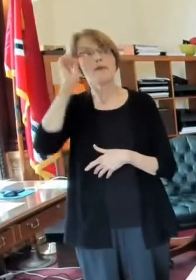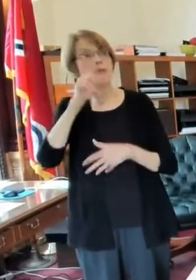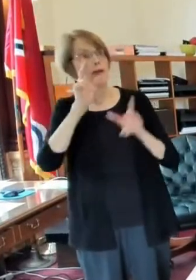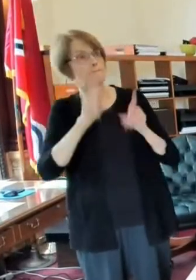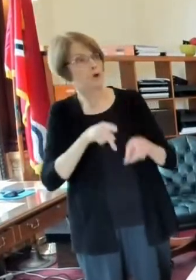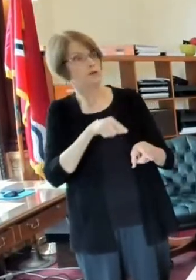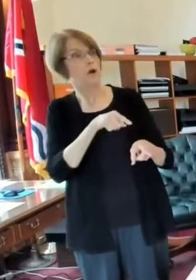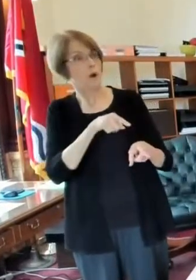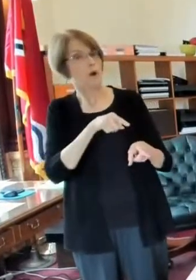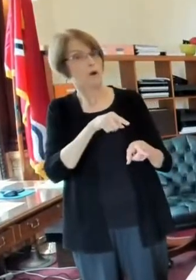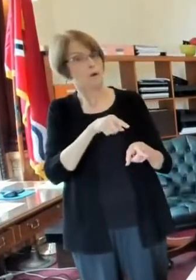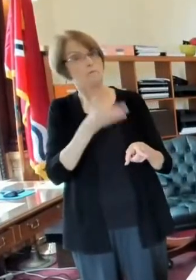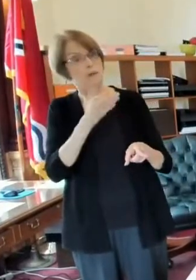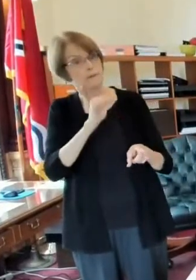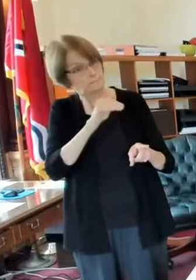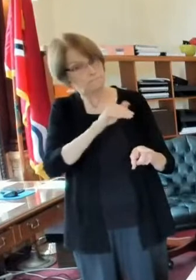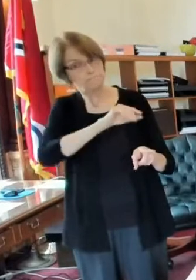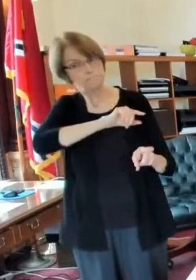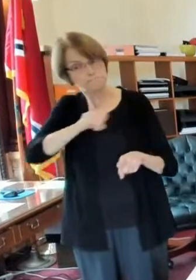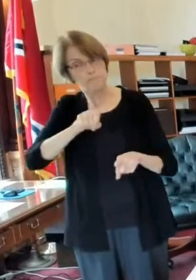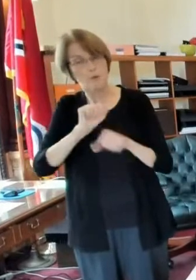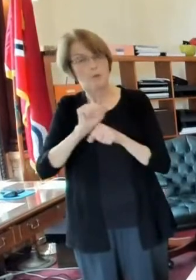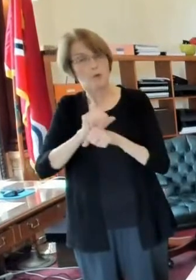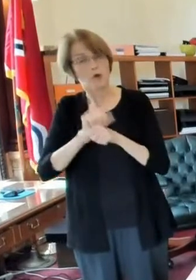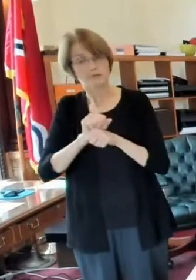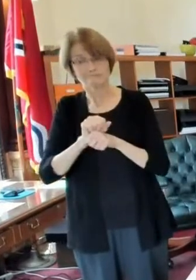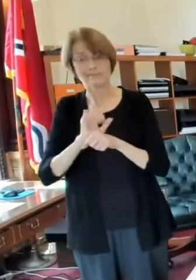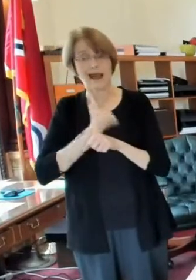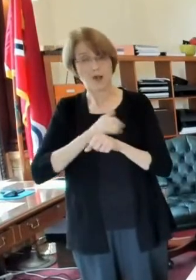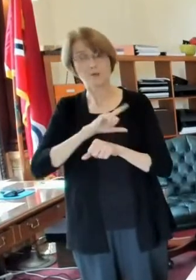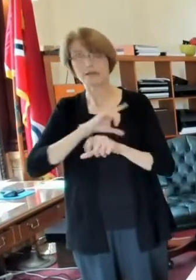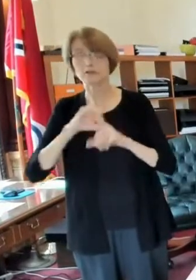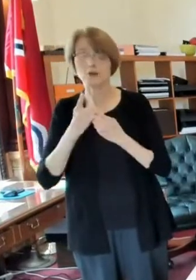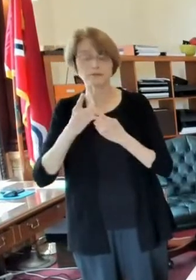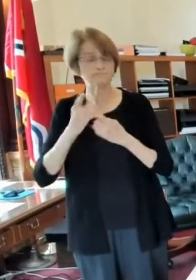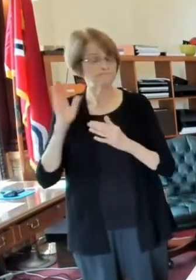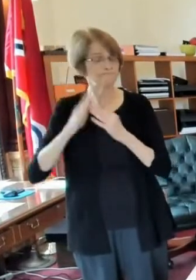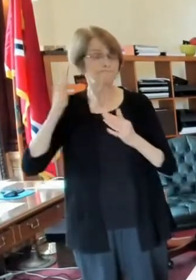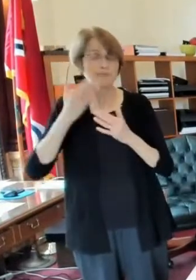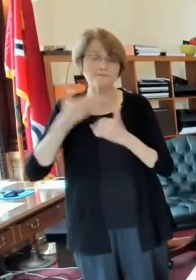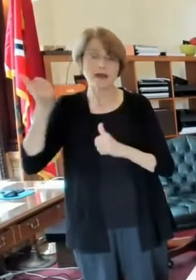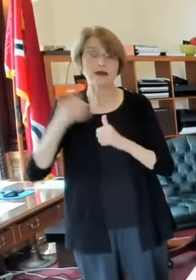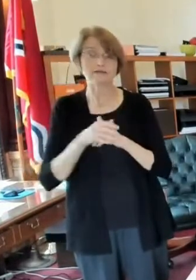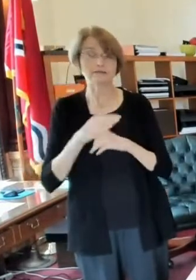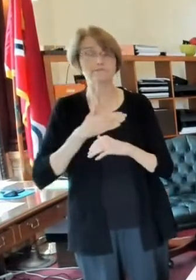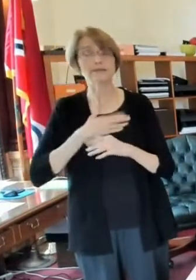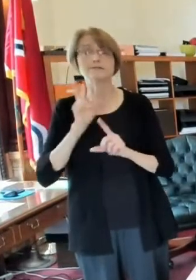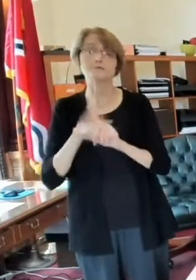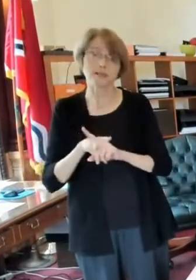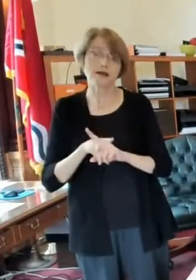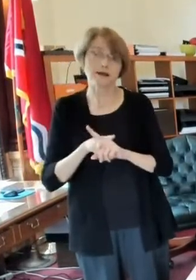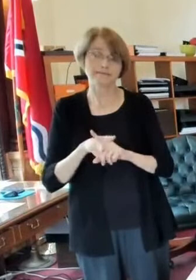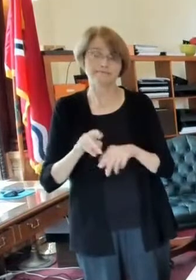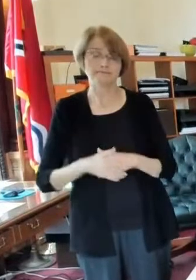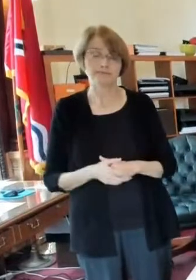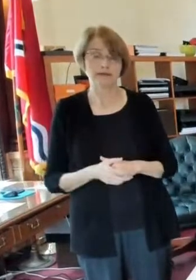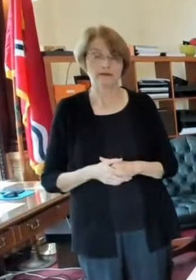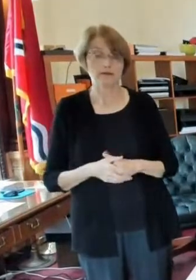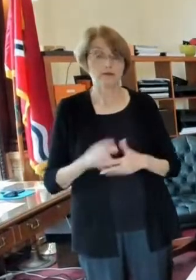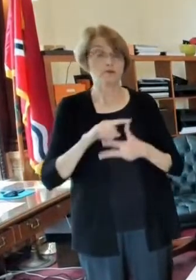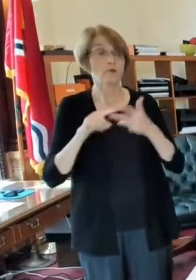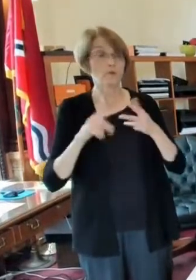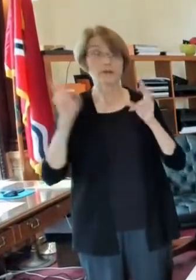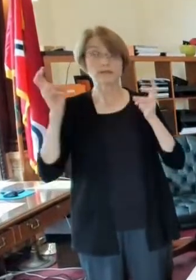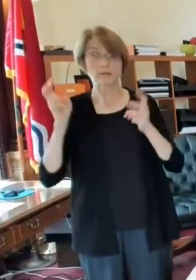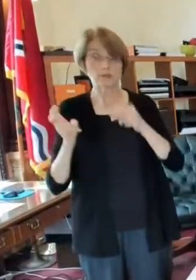for the best police department in the region please apply to the st louis city police department uh and those were the three subjects